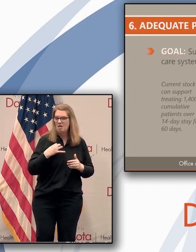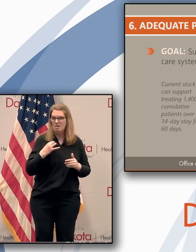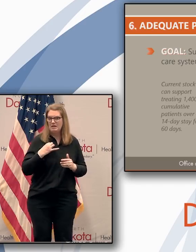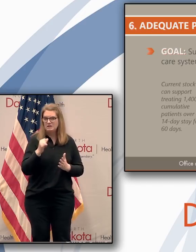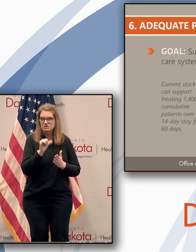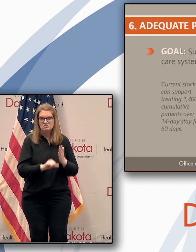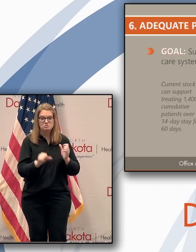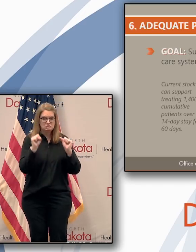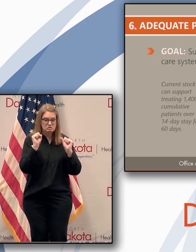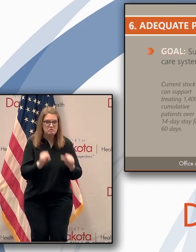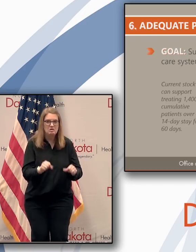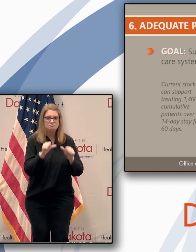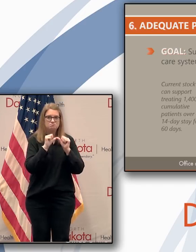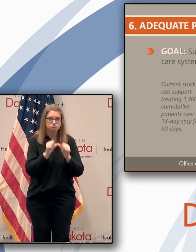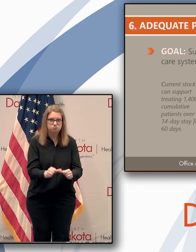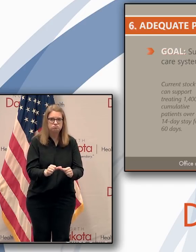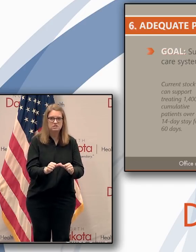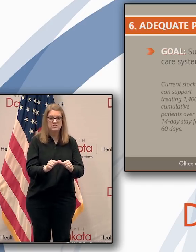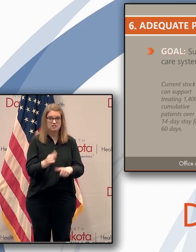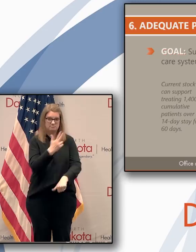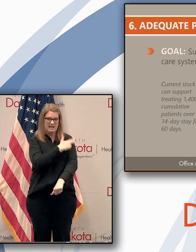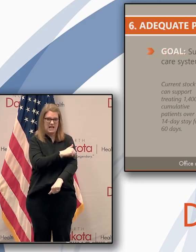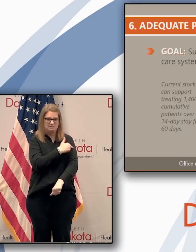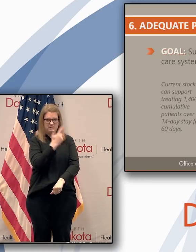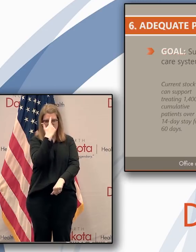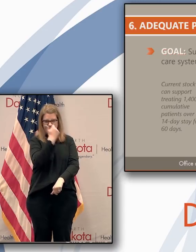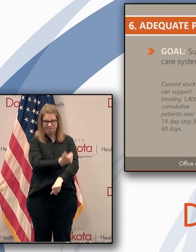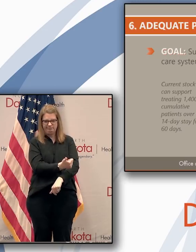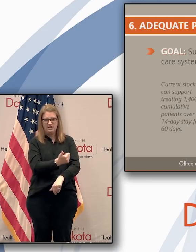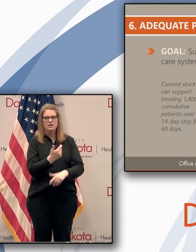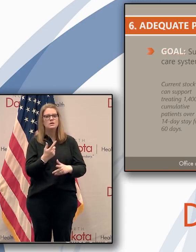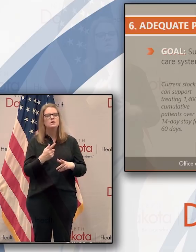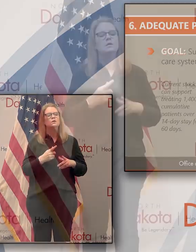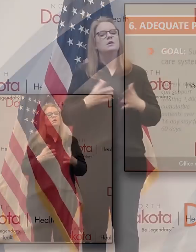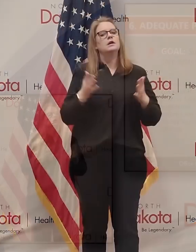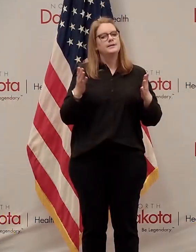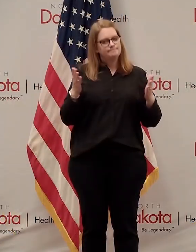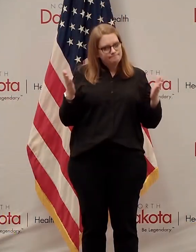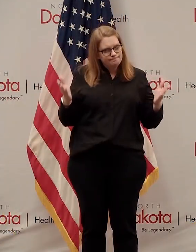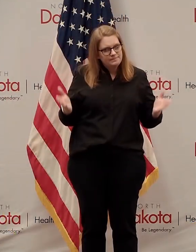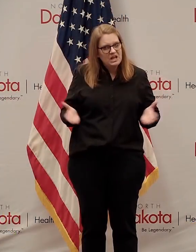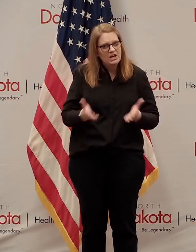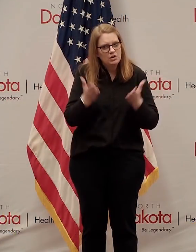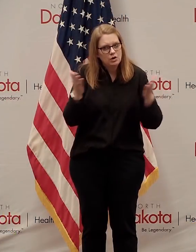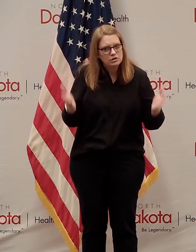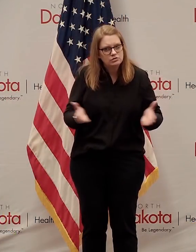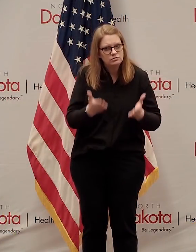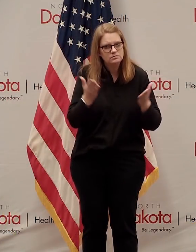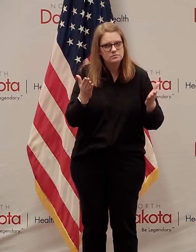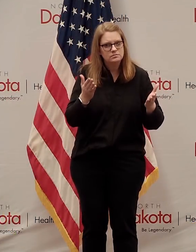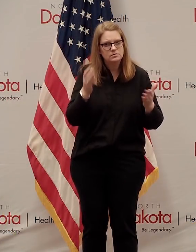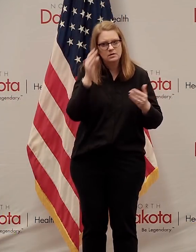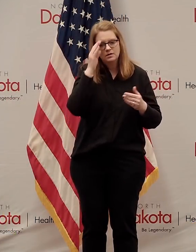conducted in North Dakota. And again, we would encourage people, again, there's risk if you've got a cancer treatment,